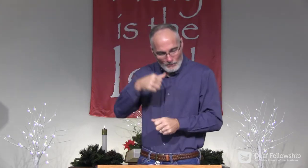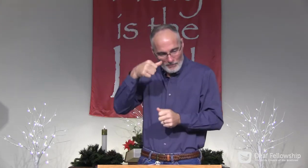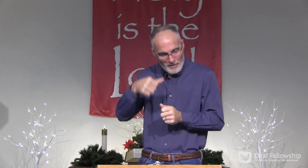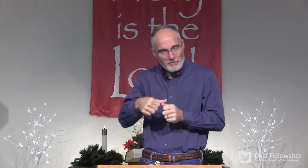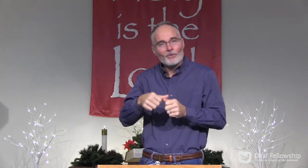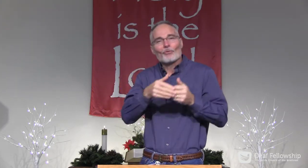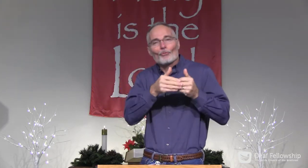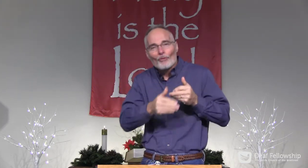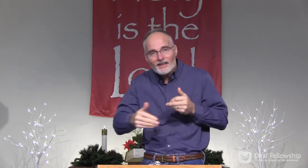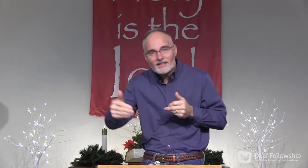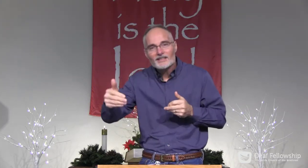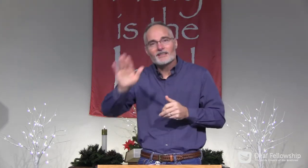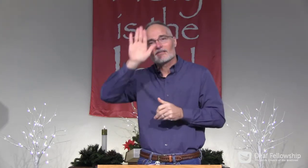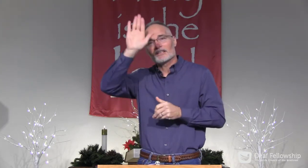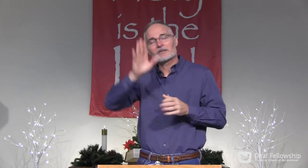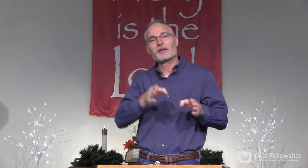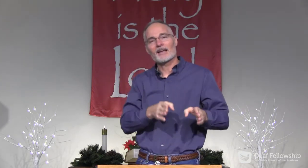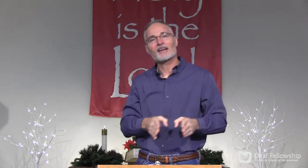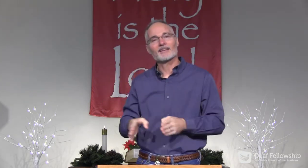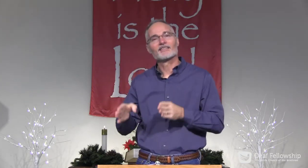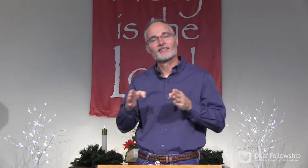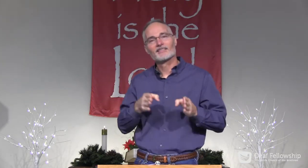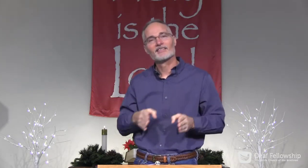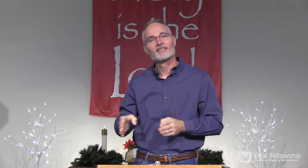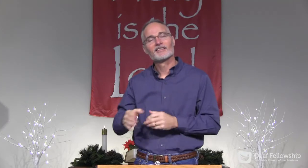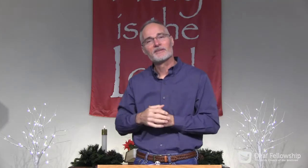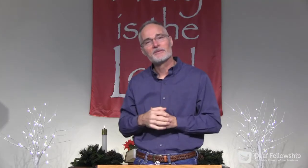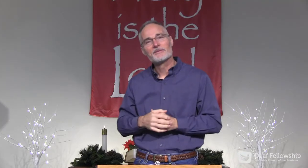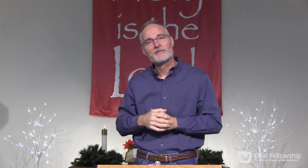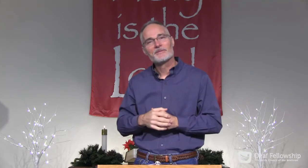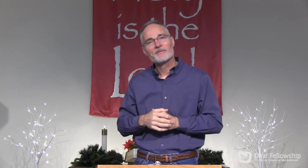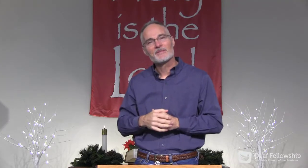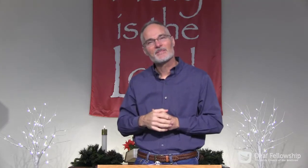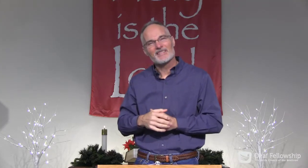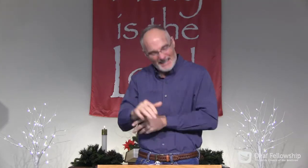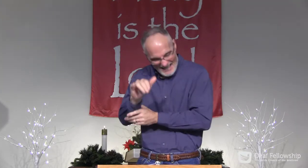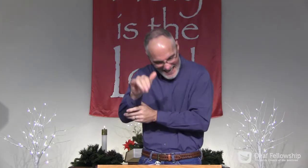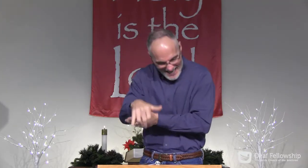And I think it's important this year that we remember the rest of his plan.